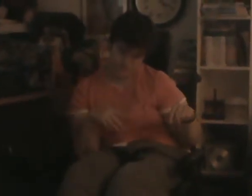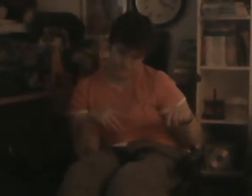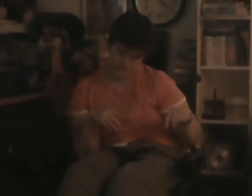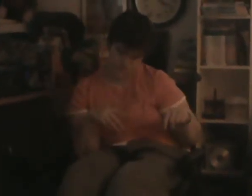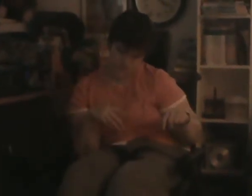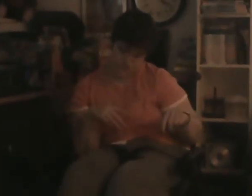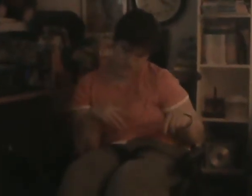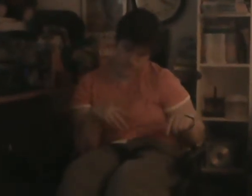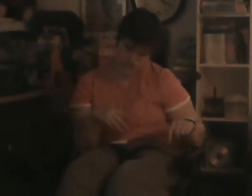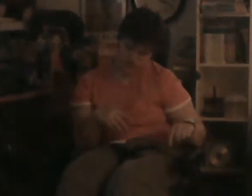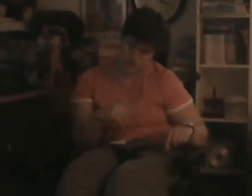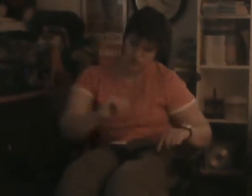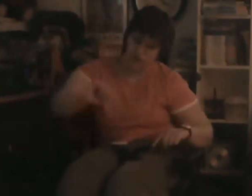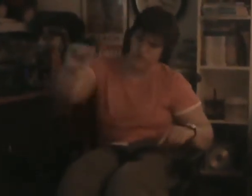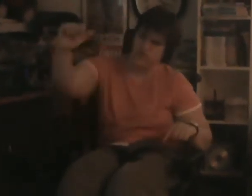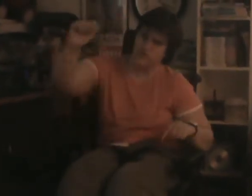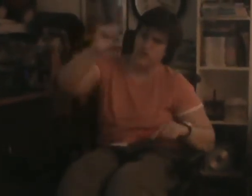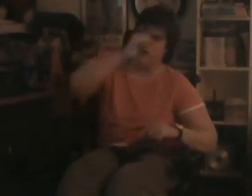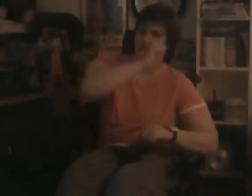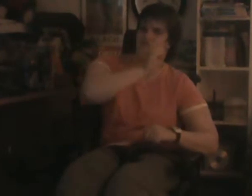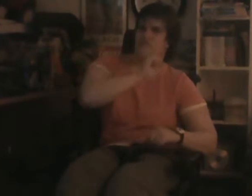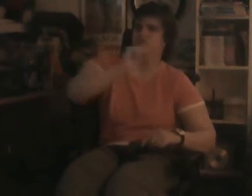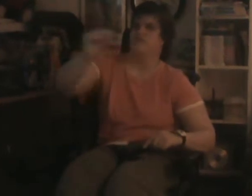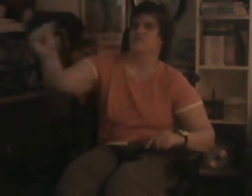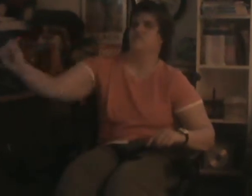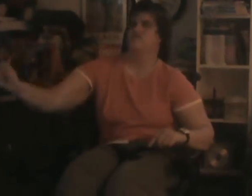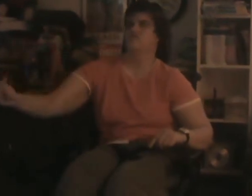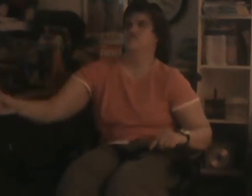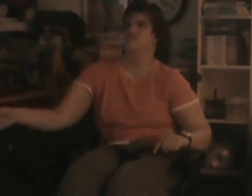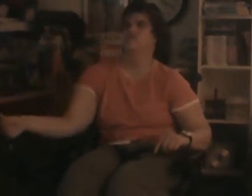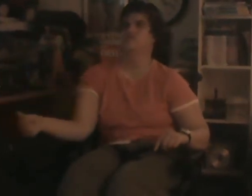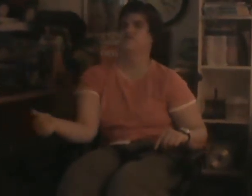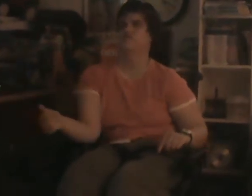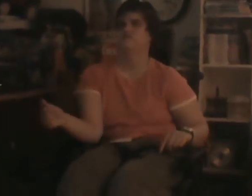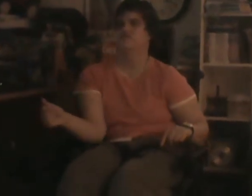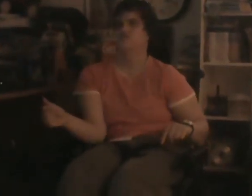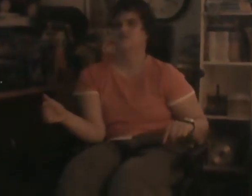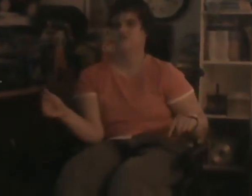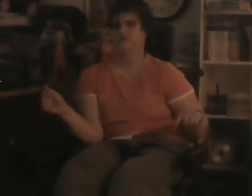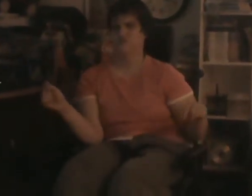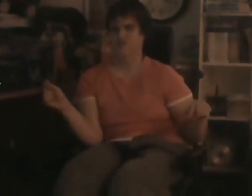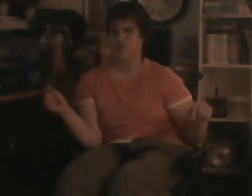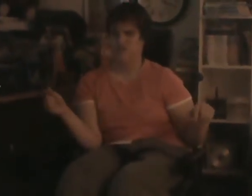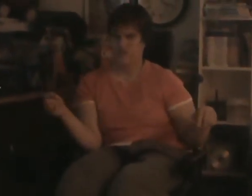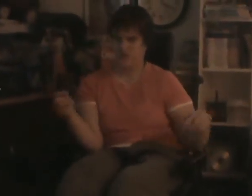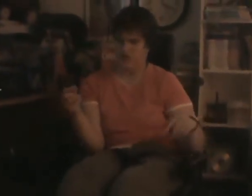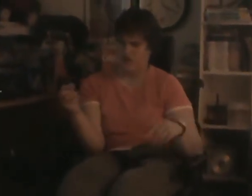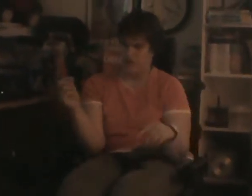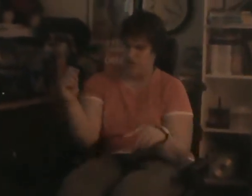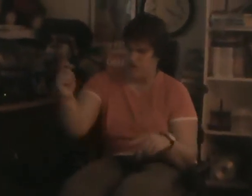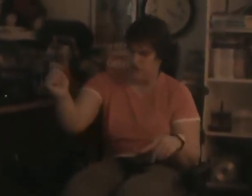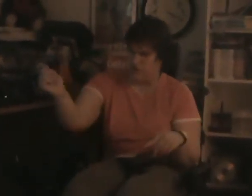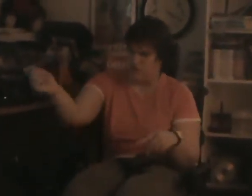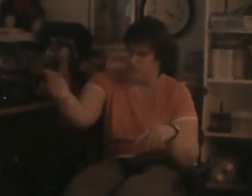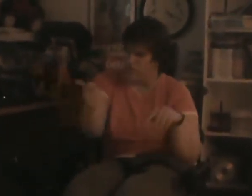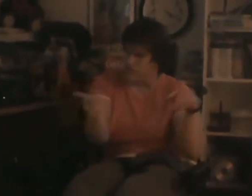We'll follow the rainbow wherever the four